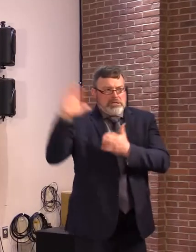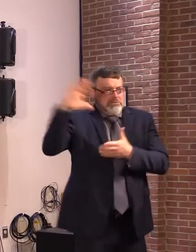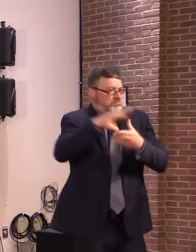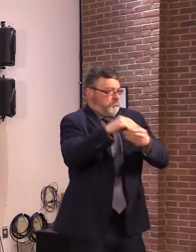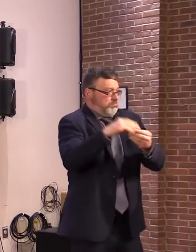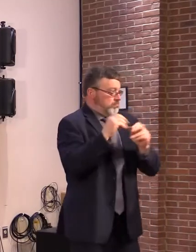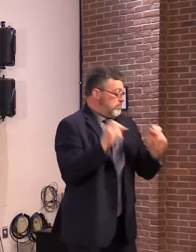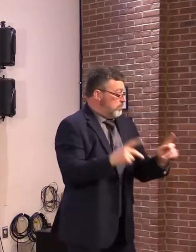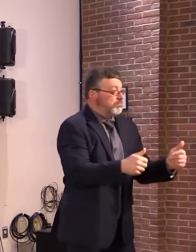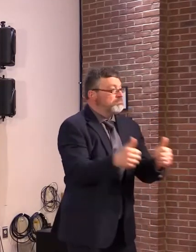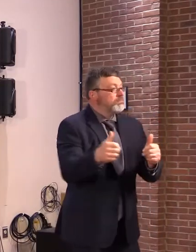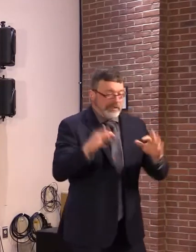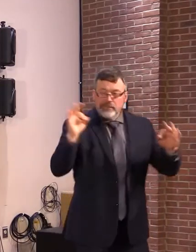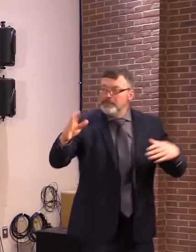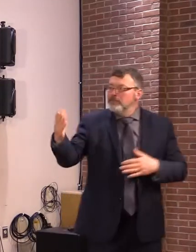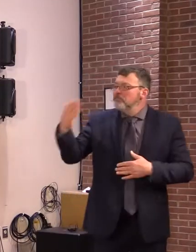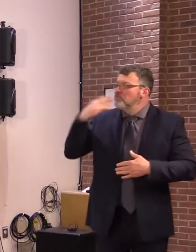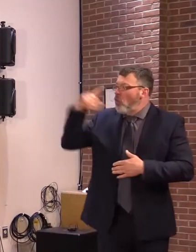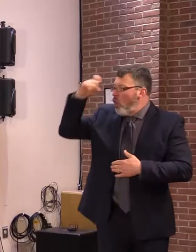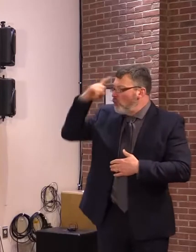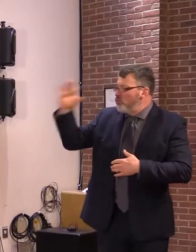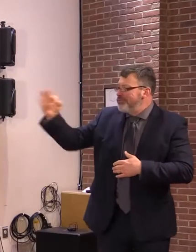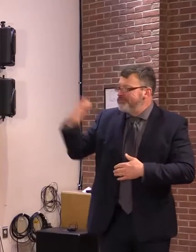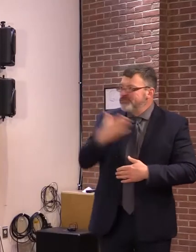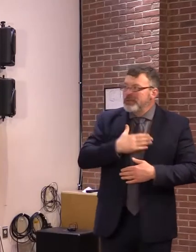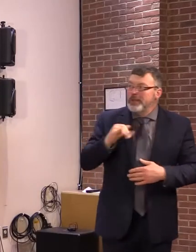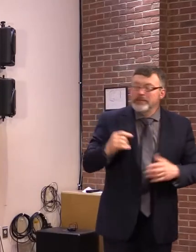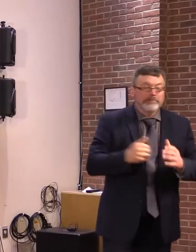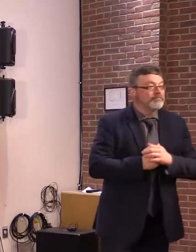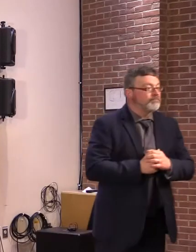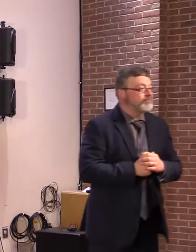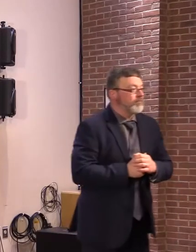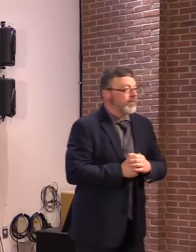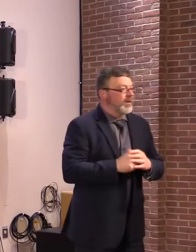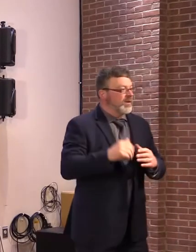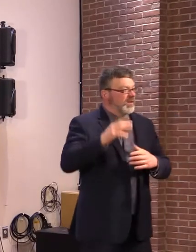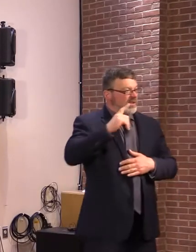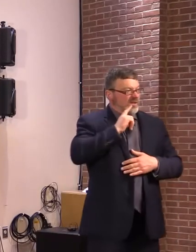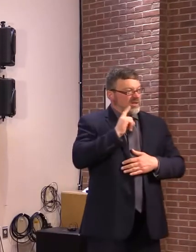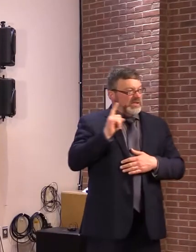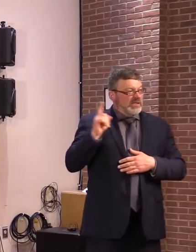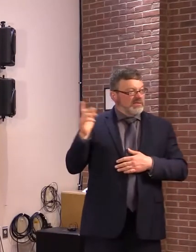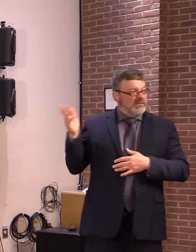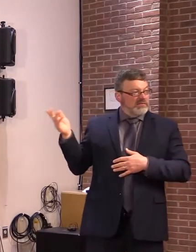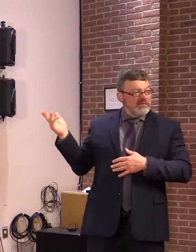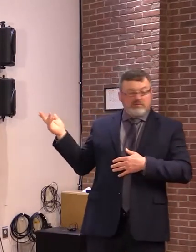Thank you, Governor. It appears I may be the only one up here today not dealing with a crisis.